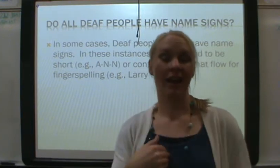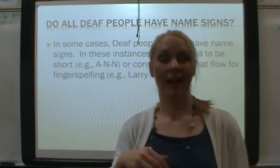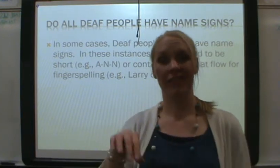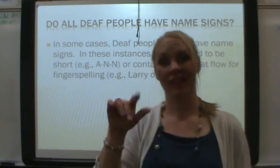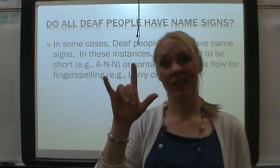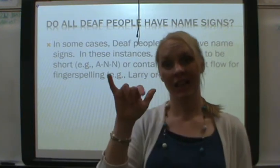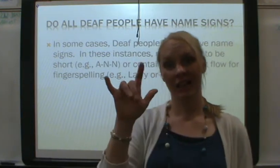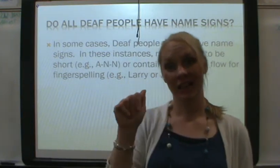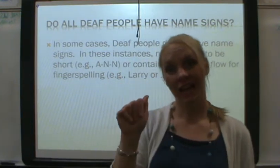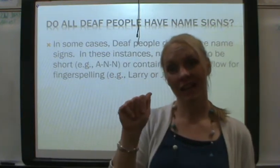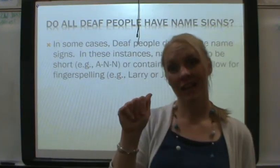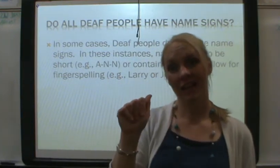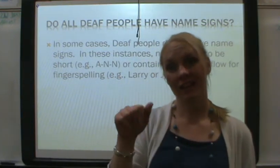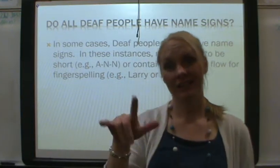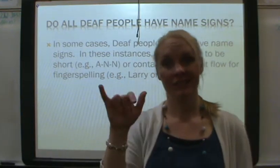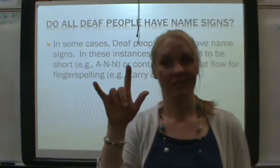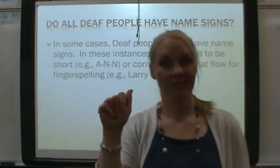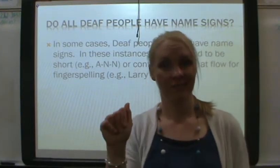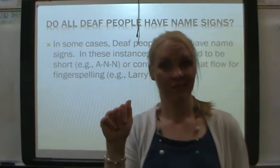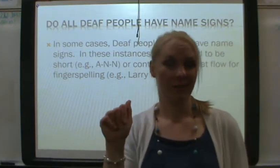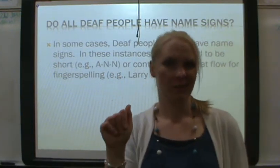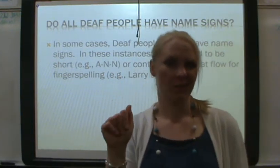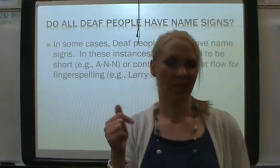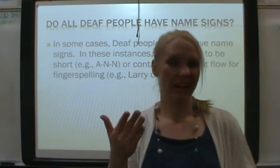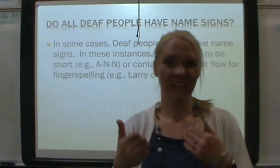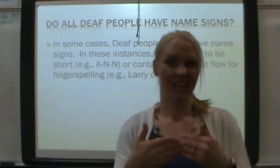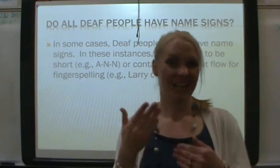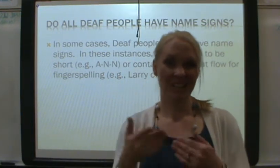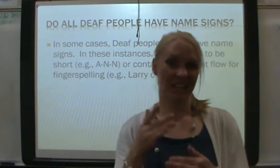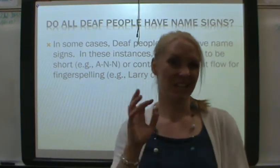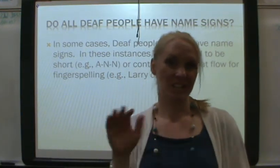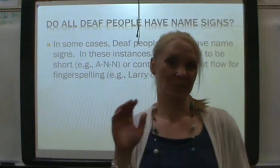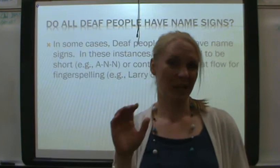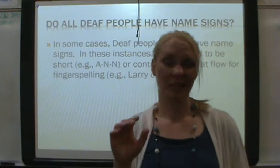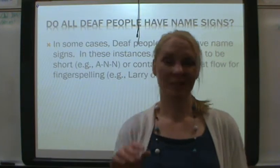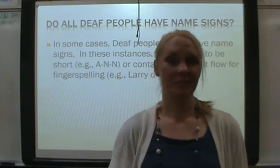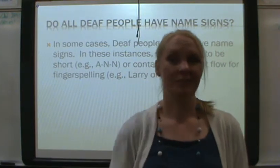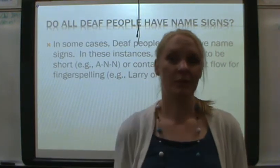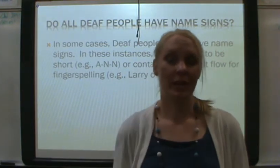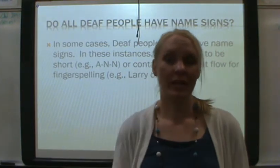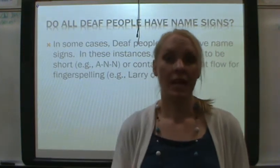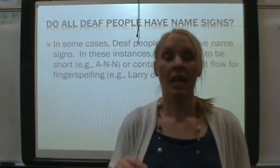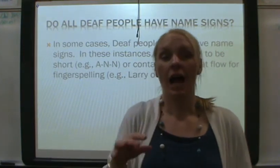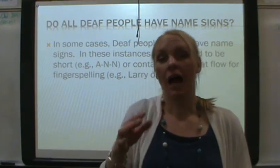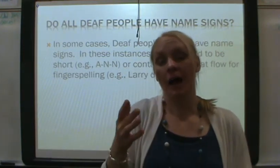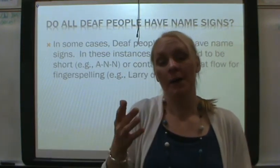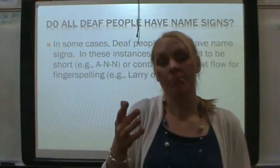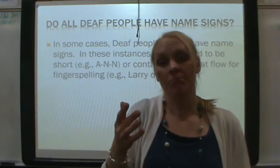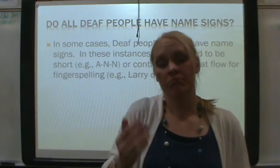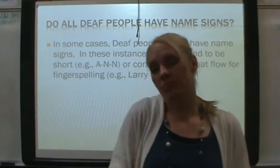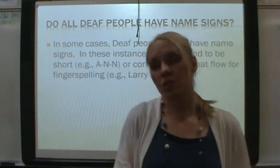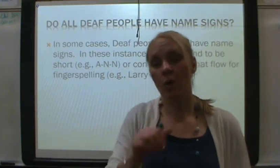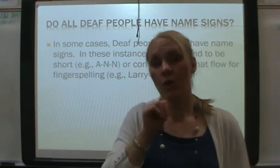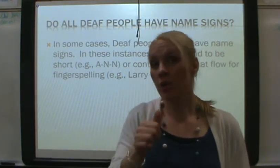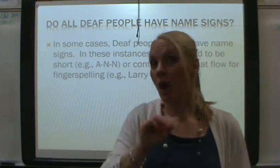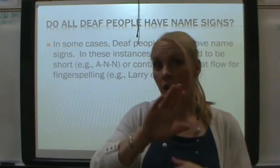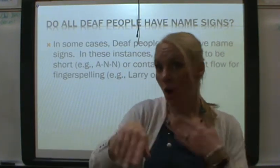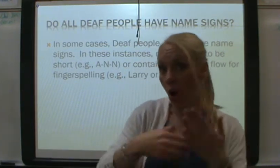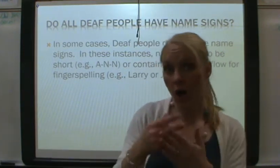we have Lila. Right? It's easy to spell. Right? So, not all